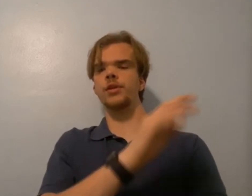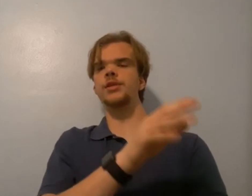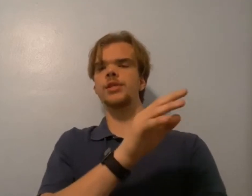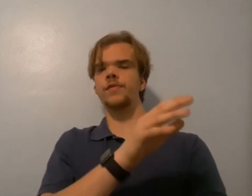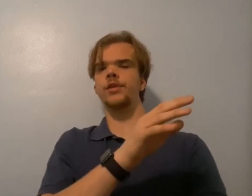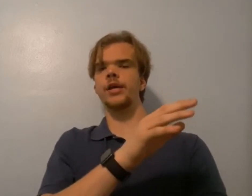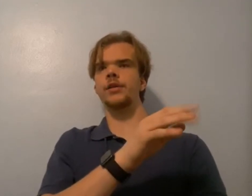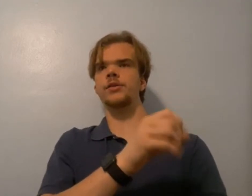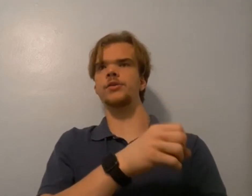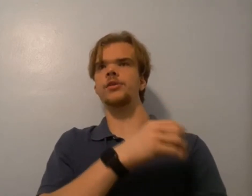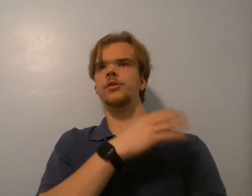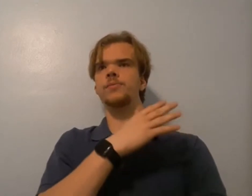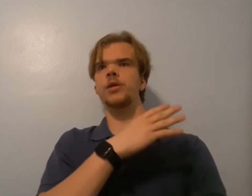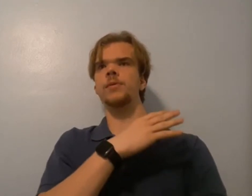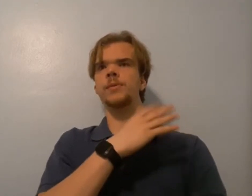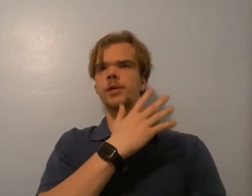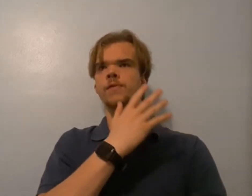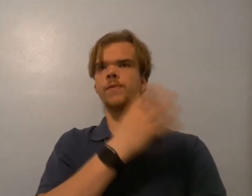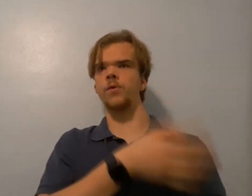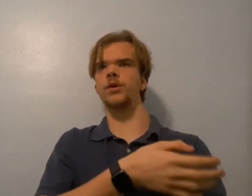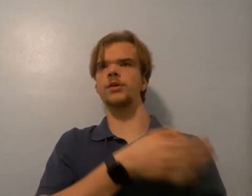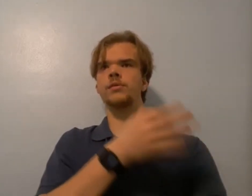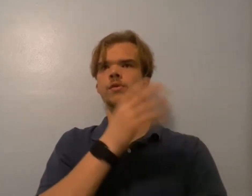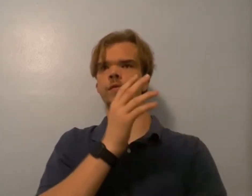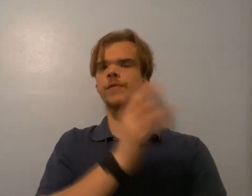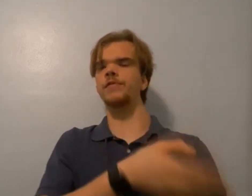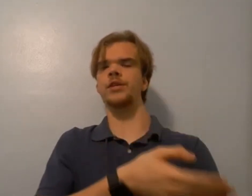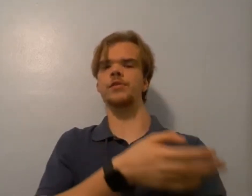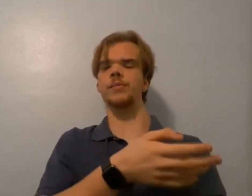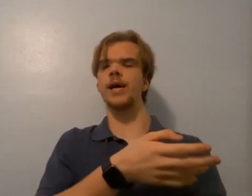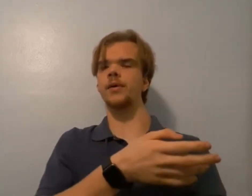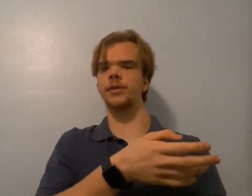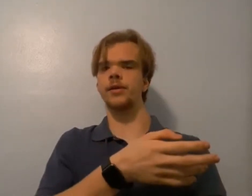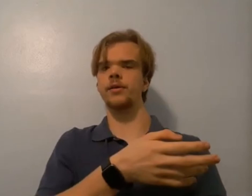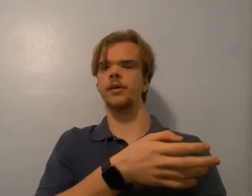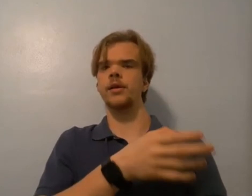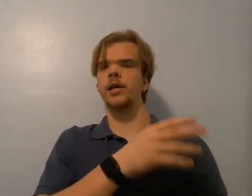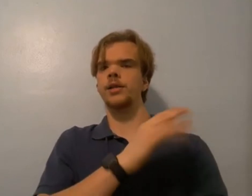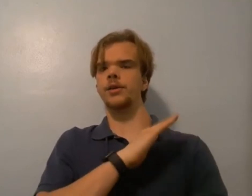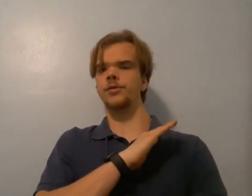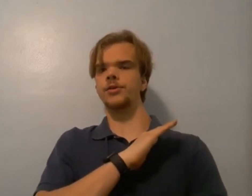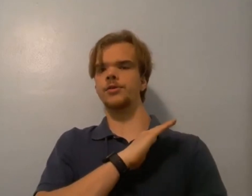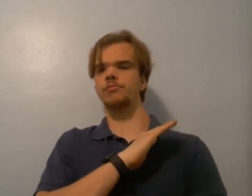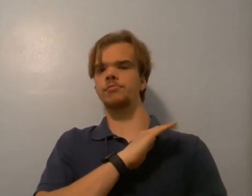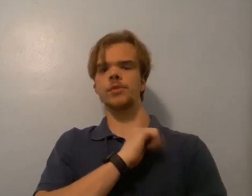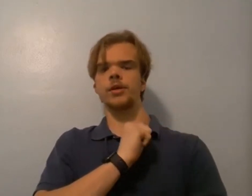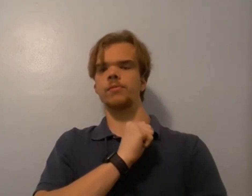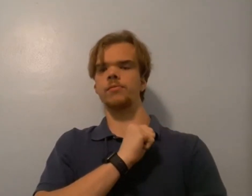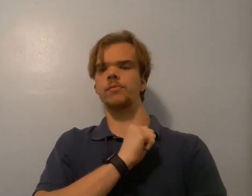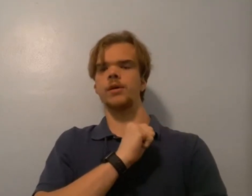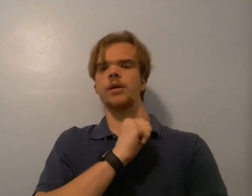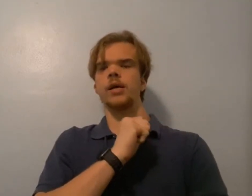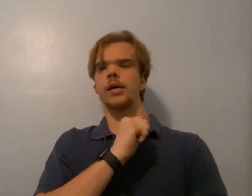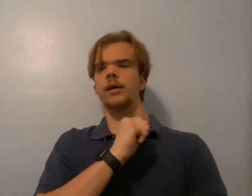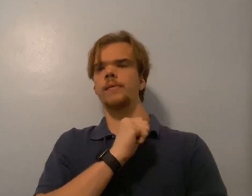release 78s, there's still probably about 40 or 50 of them out there that are just, you know, um,